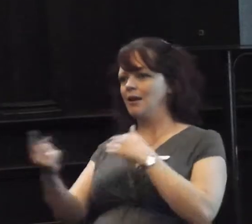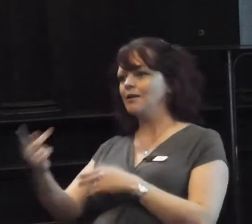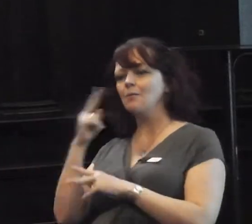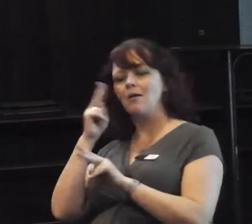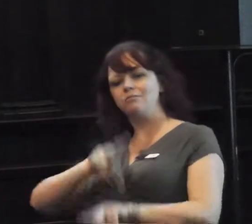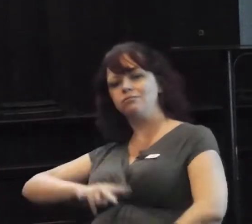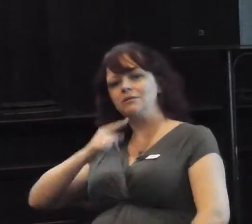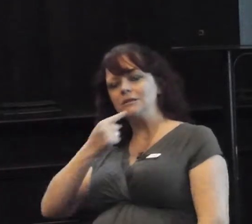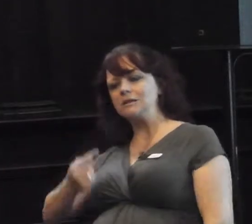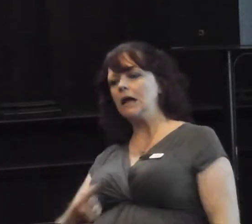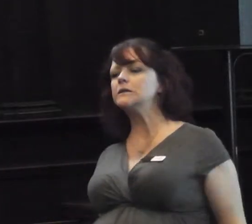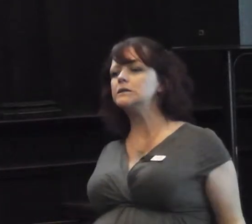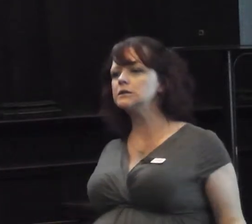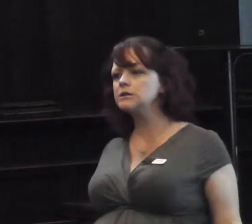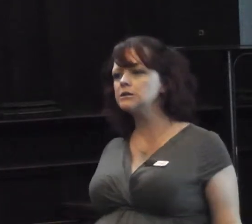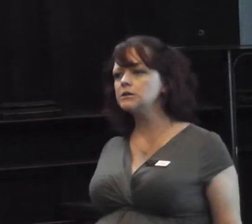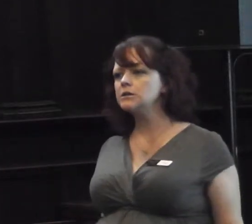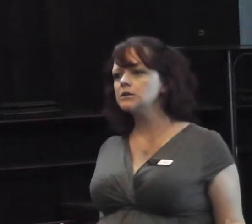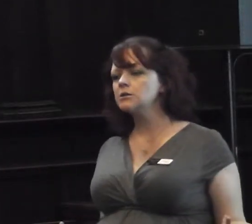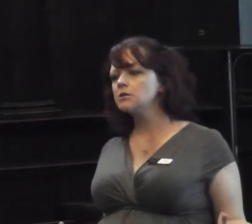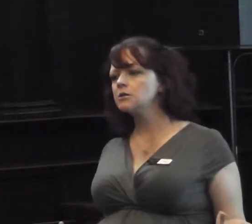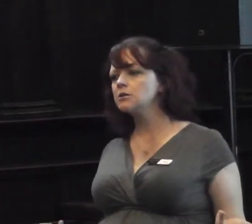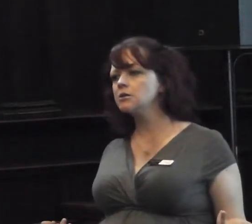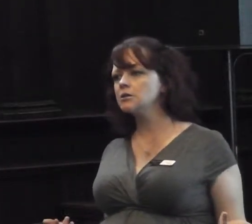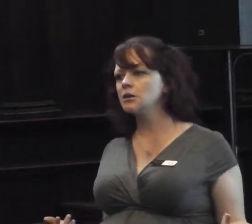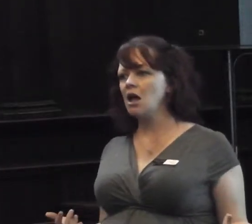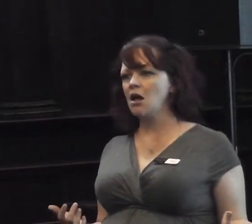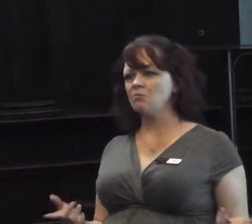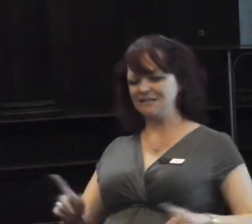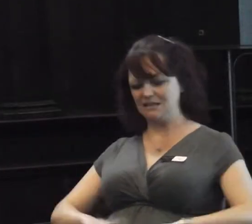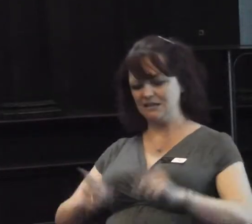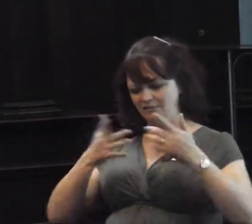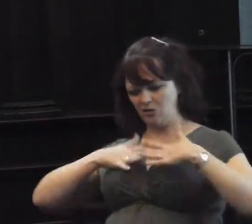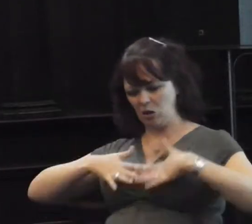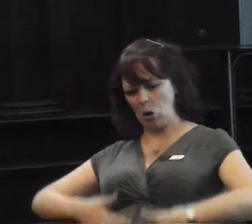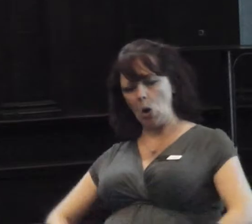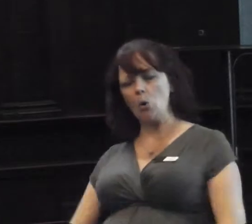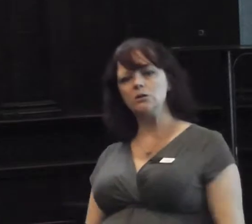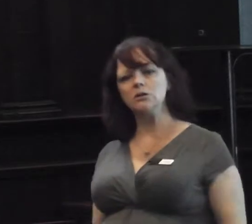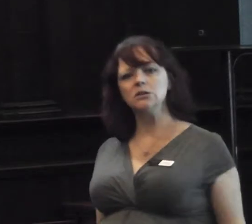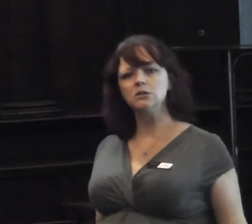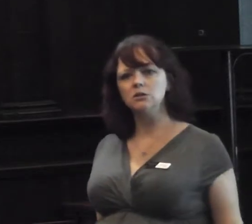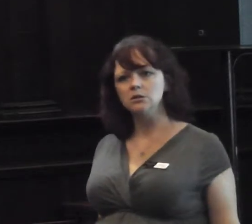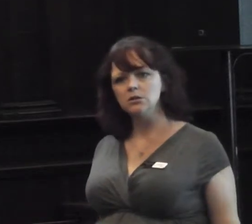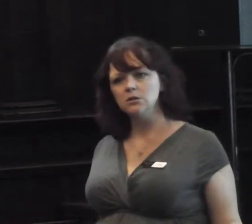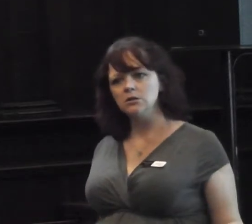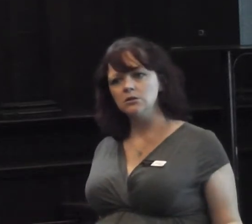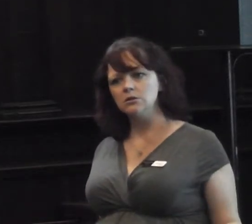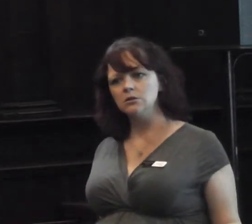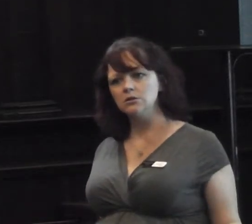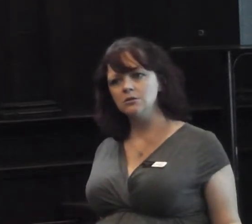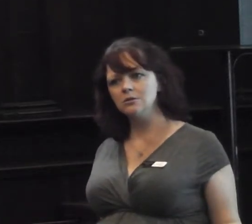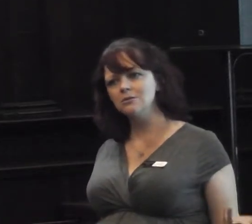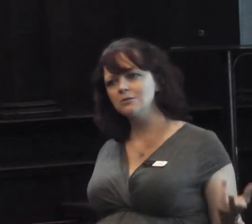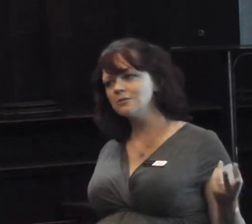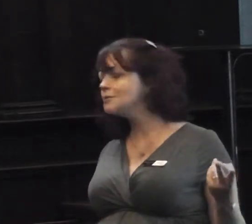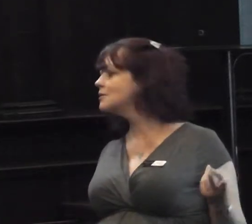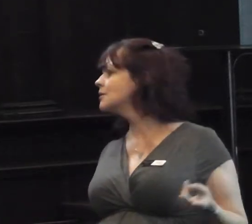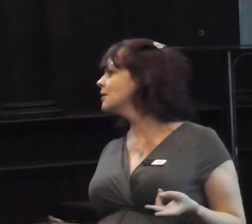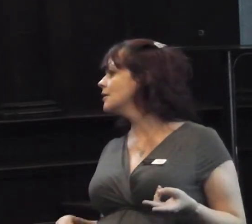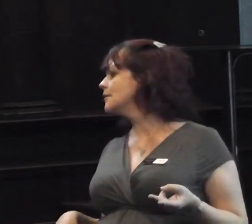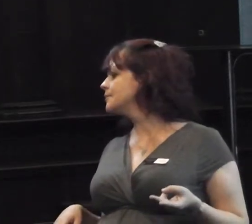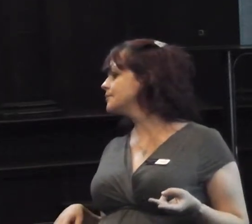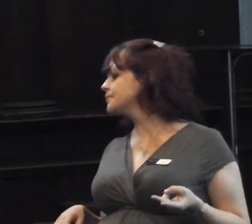He's 27, he's not 16 to 25, he doesn't match the prescription, again, he's got a white t-shirt, and blue tracks, and blue tracks, bottom.